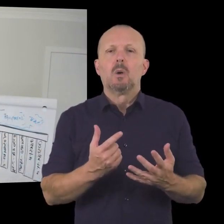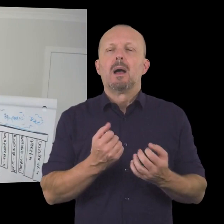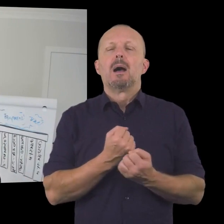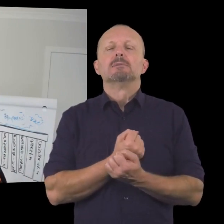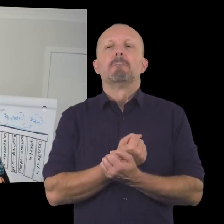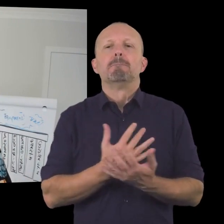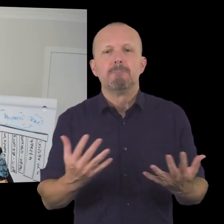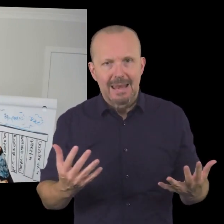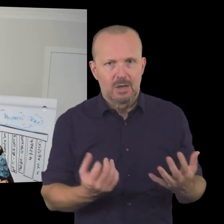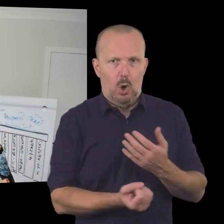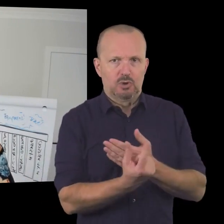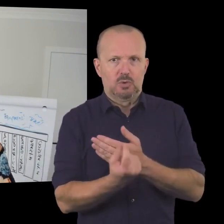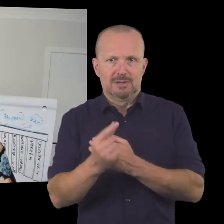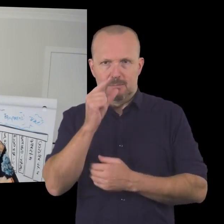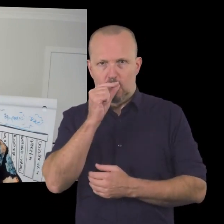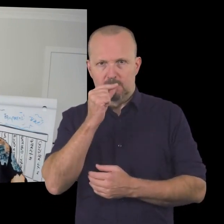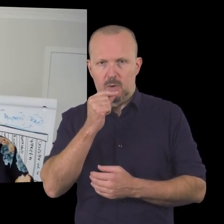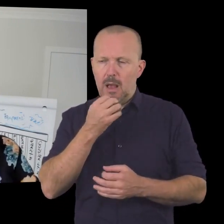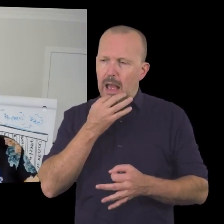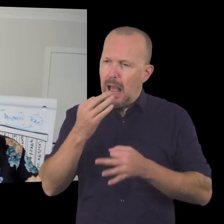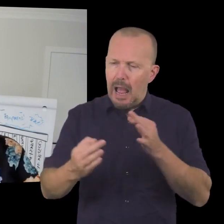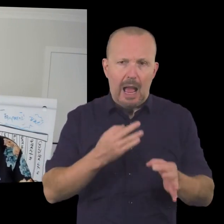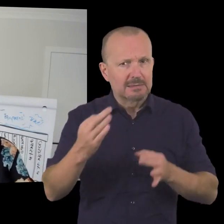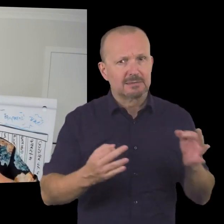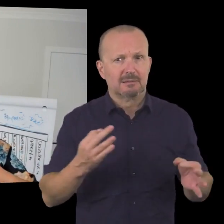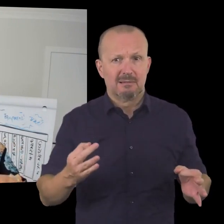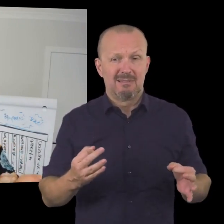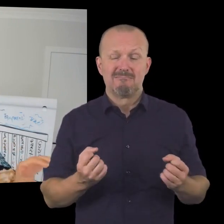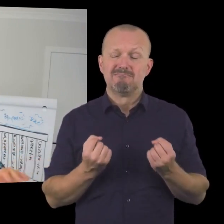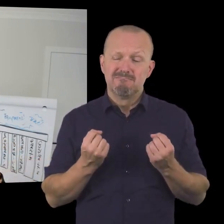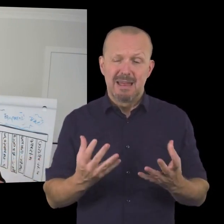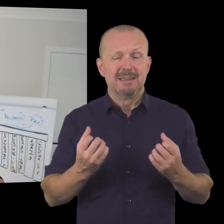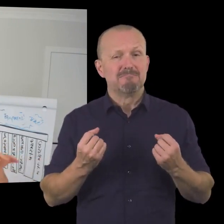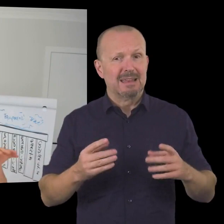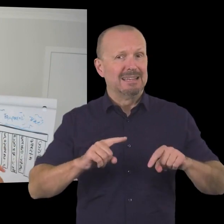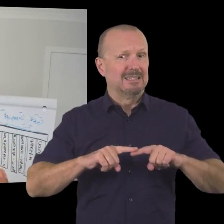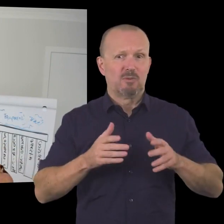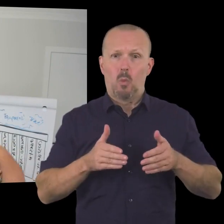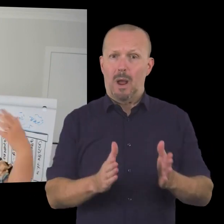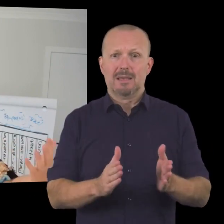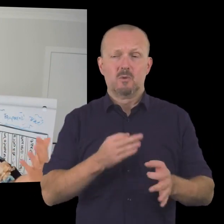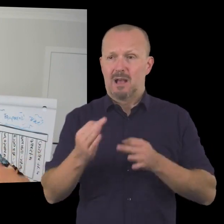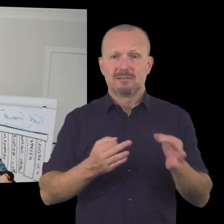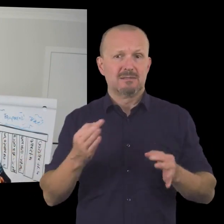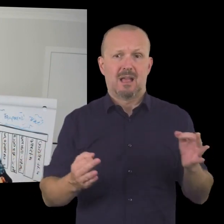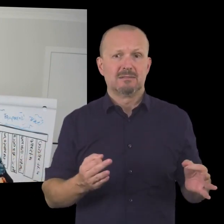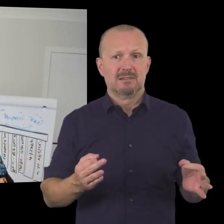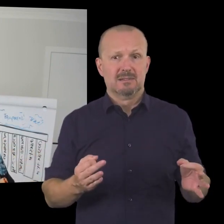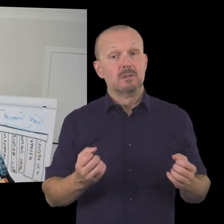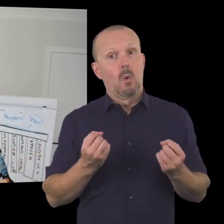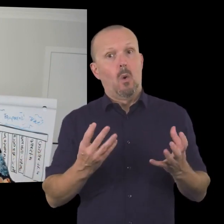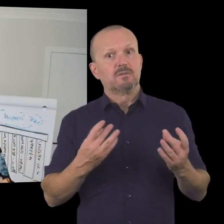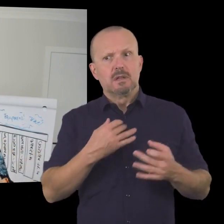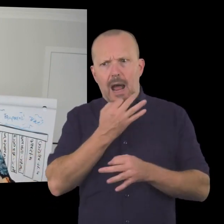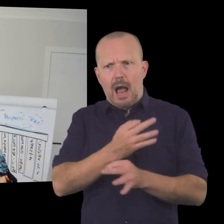opportunities as you can to make the ask and there's hundreds of different ways that you can do that so often uh when i ask the question